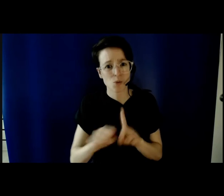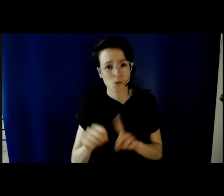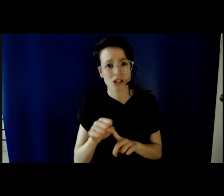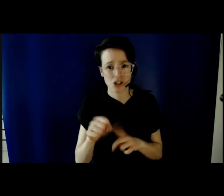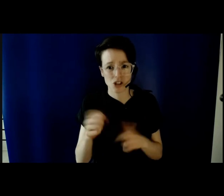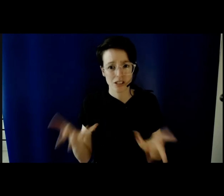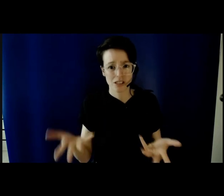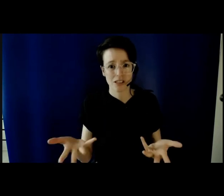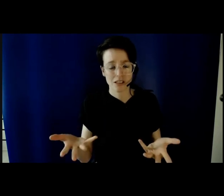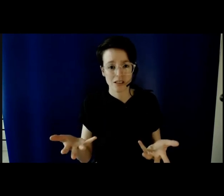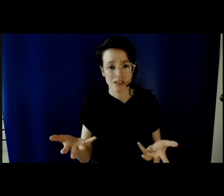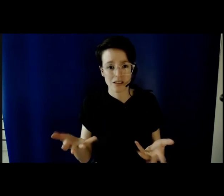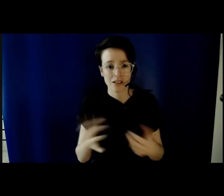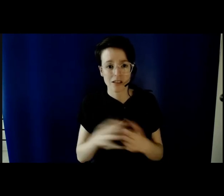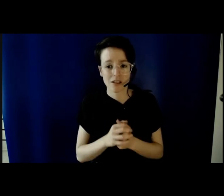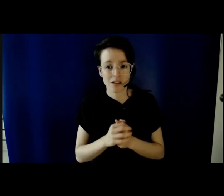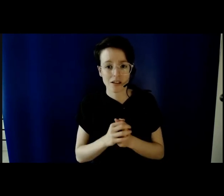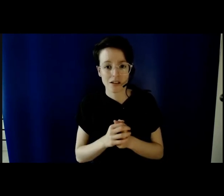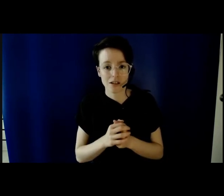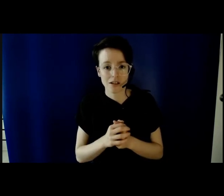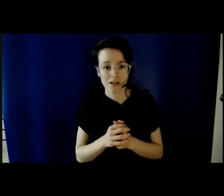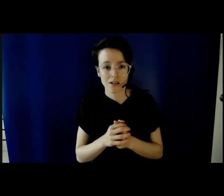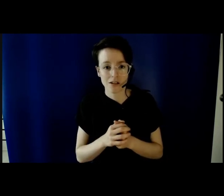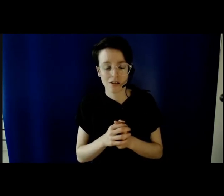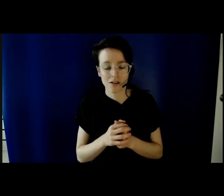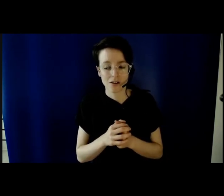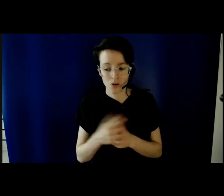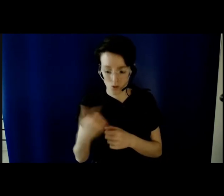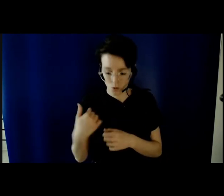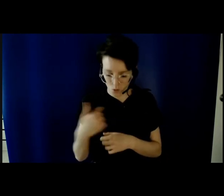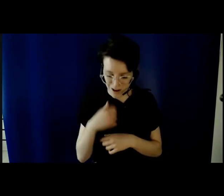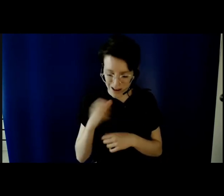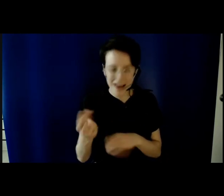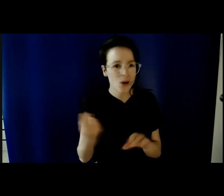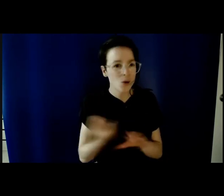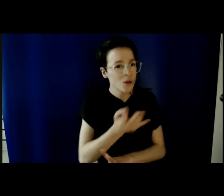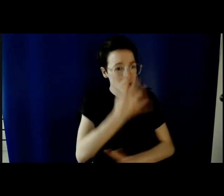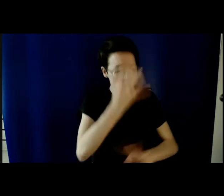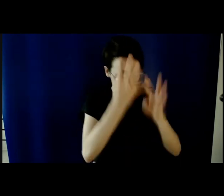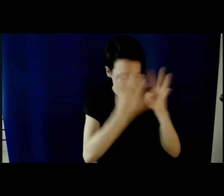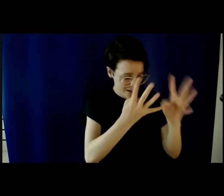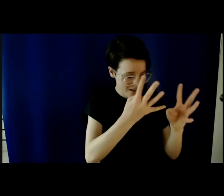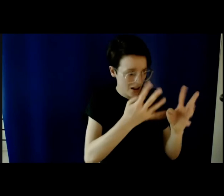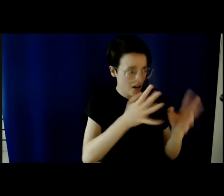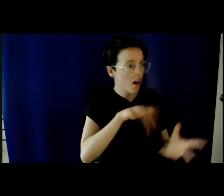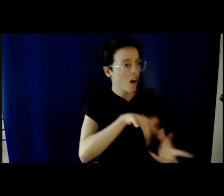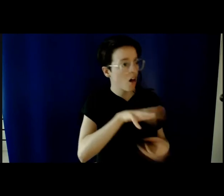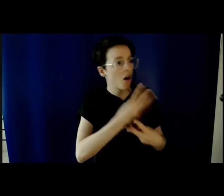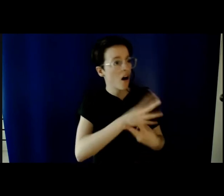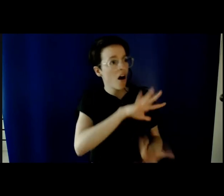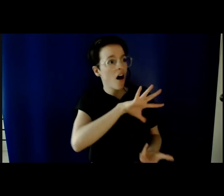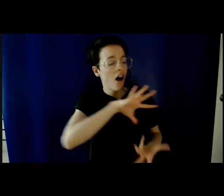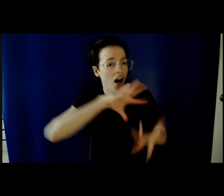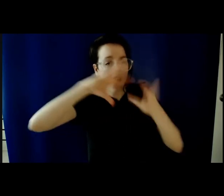We can turn this into a better, more powerful, more inclusive way to learn and teach.